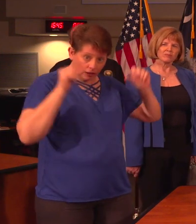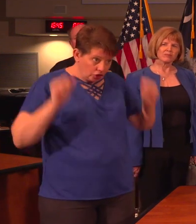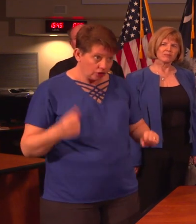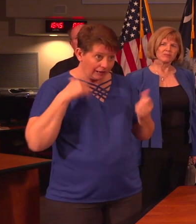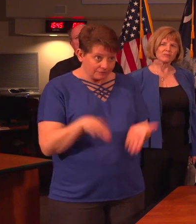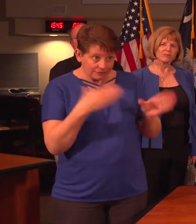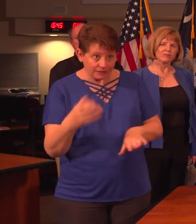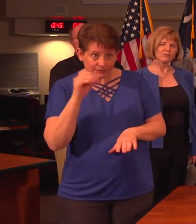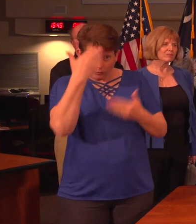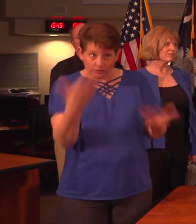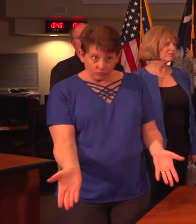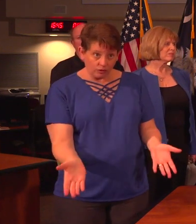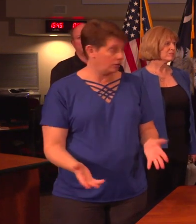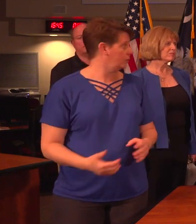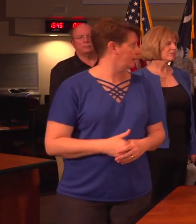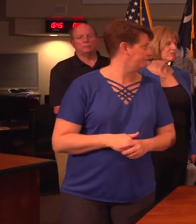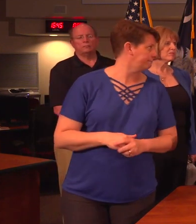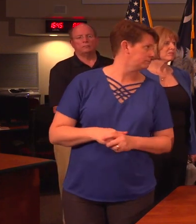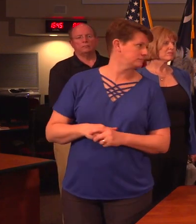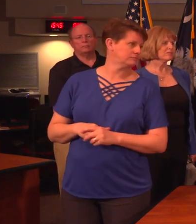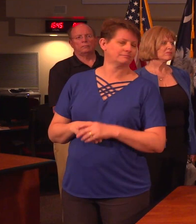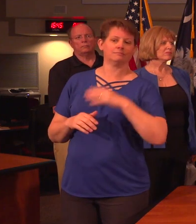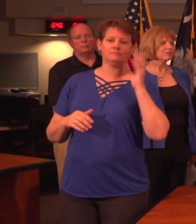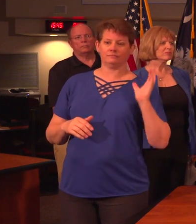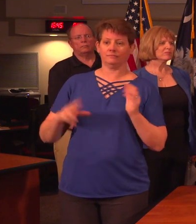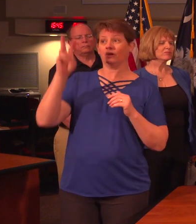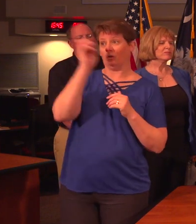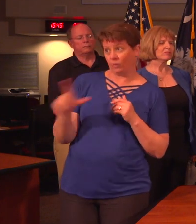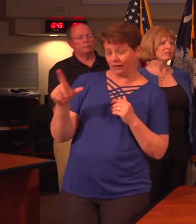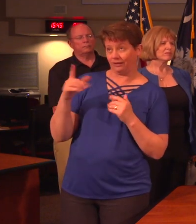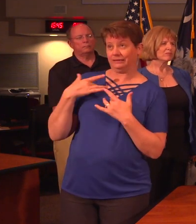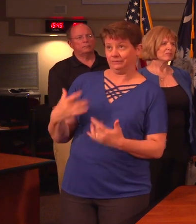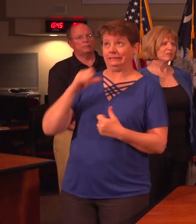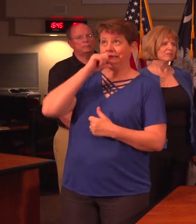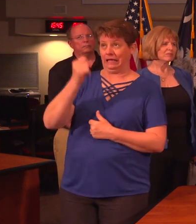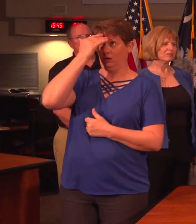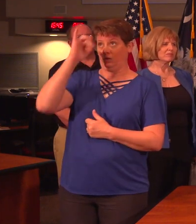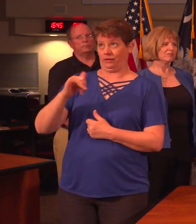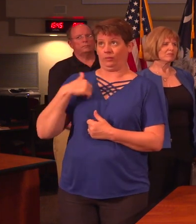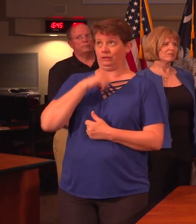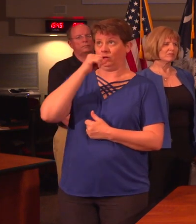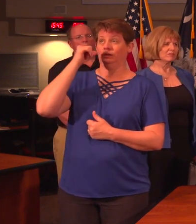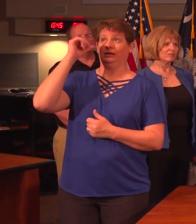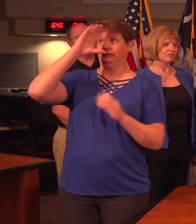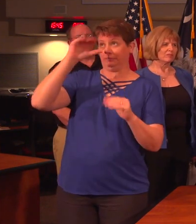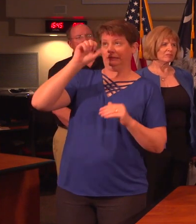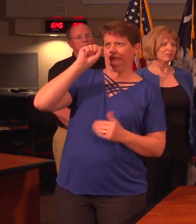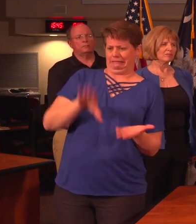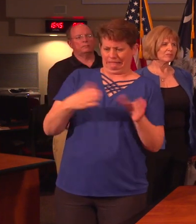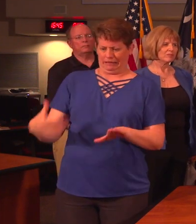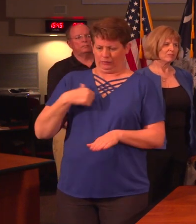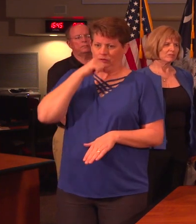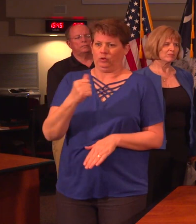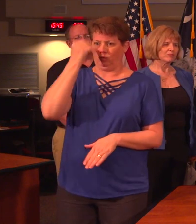be deaths in South Carolina, we just don't know it? Well, it's extremely unlikely that there would be a death in South Carolina that we didn't know about,